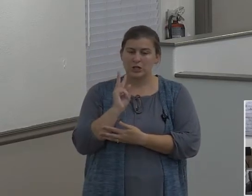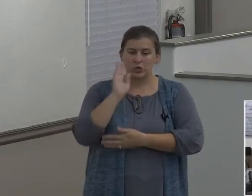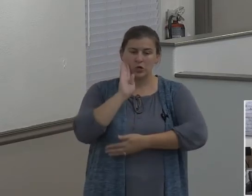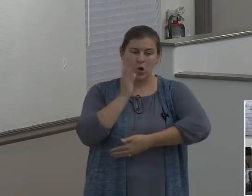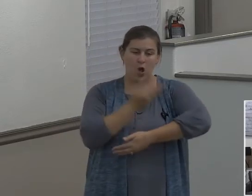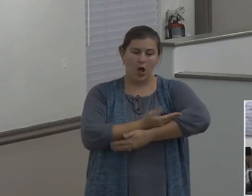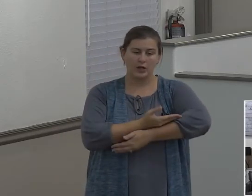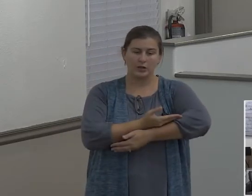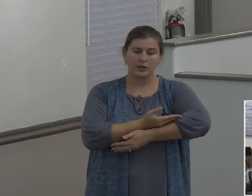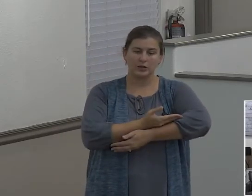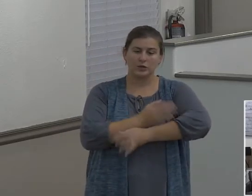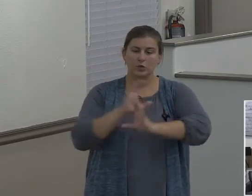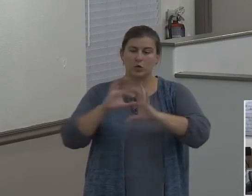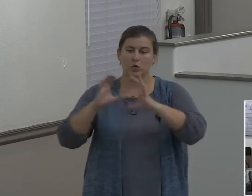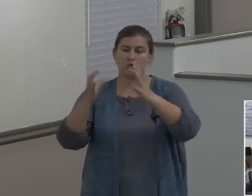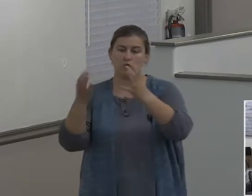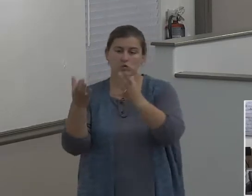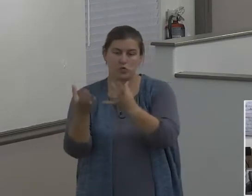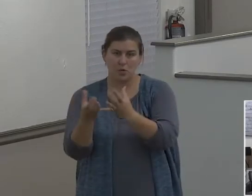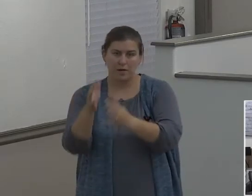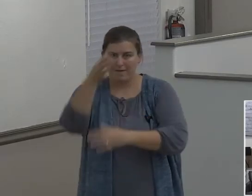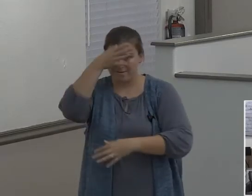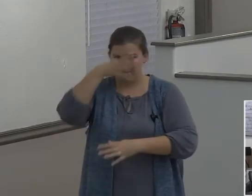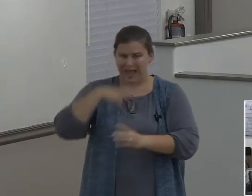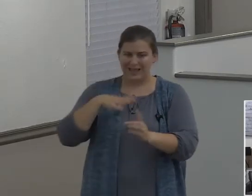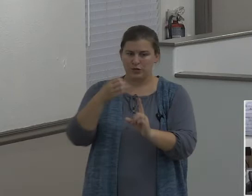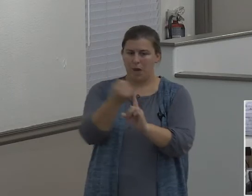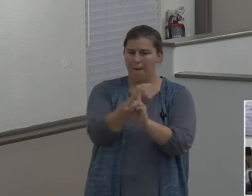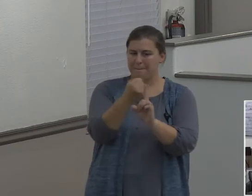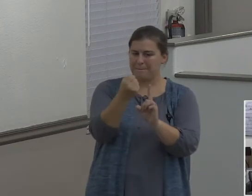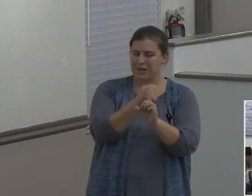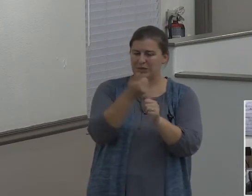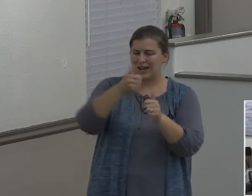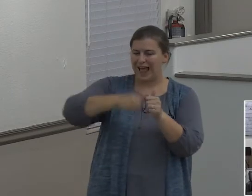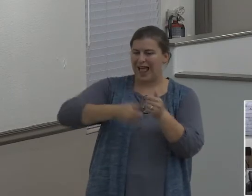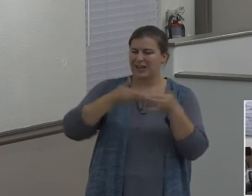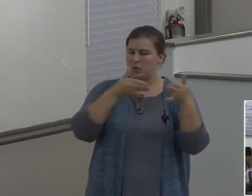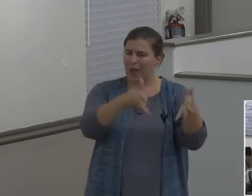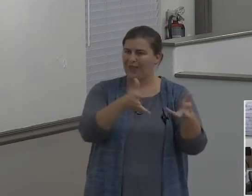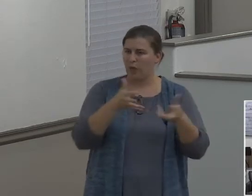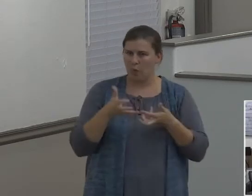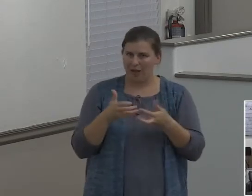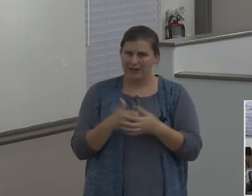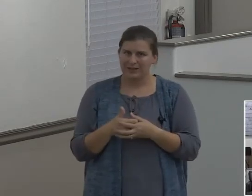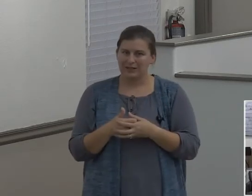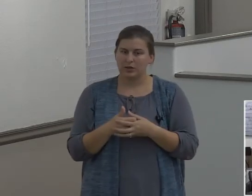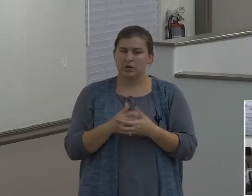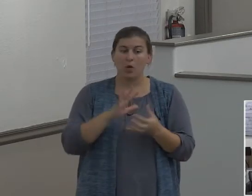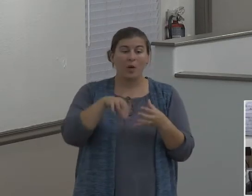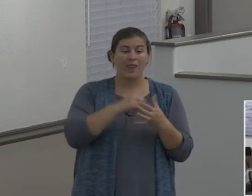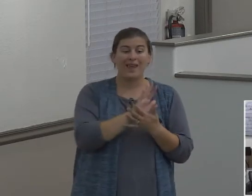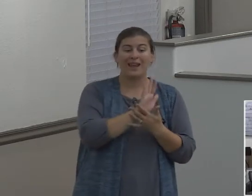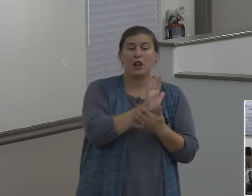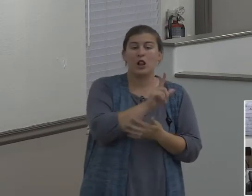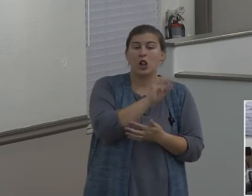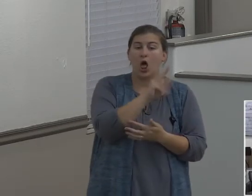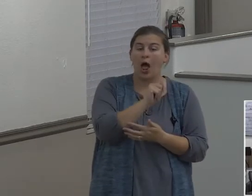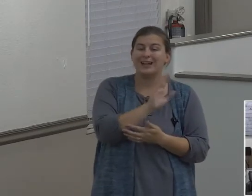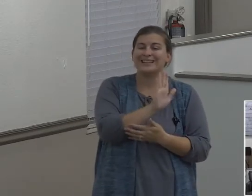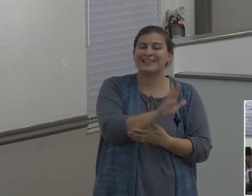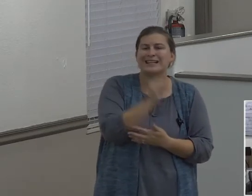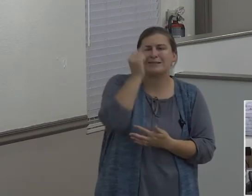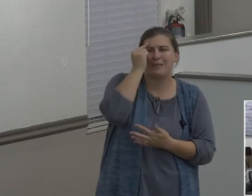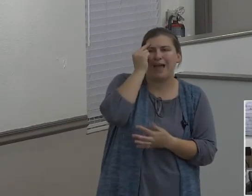abuse in any manner they wanted to. And in his mind, it was the right thing to do at the time.